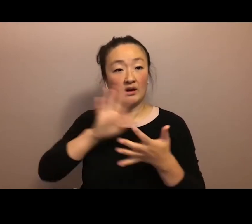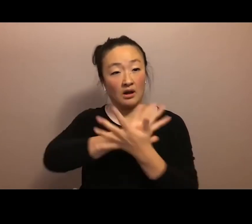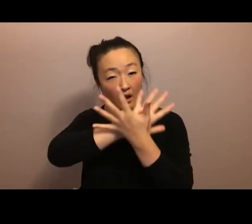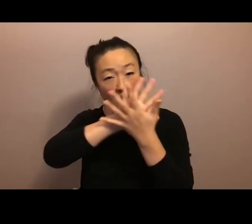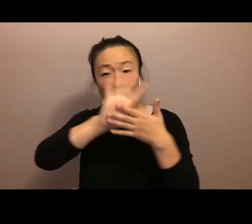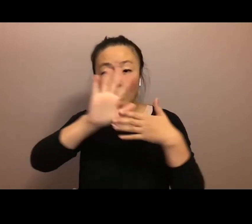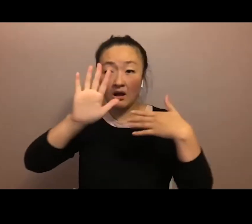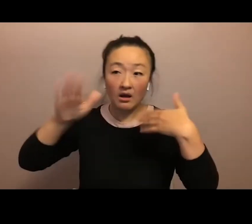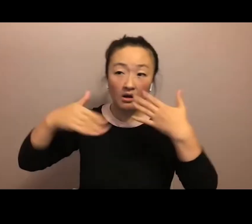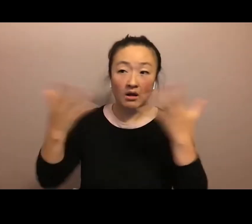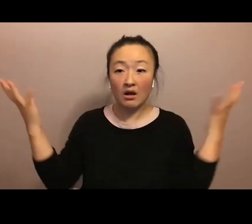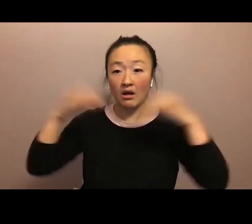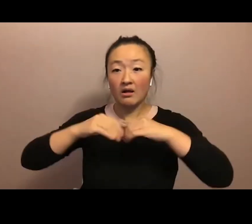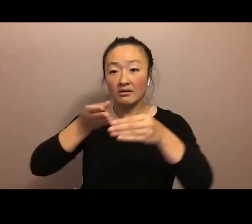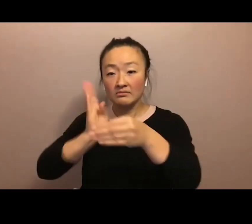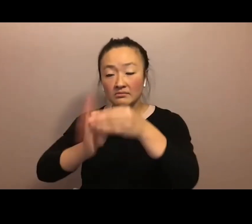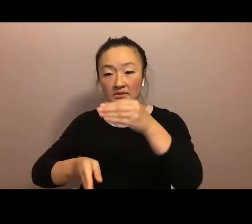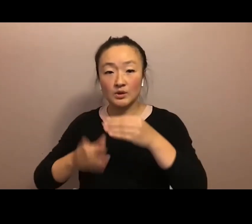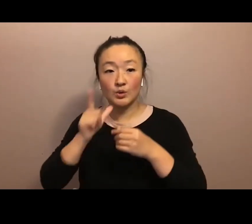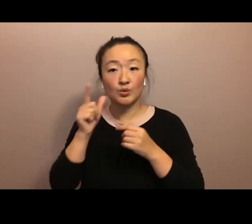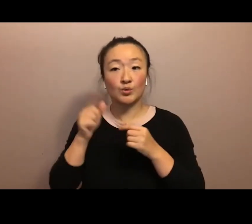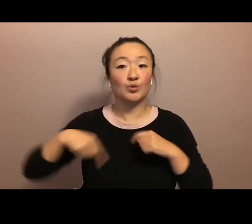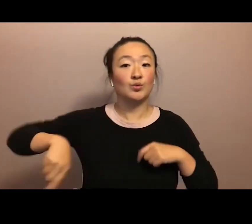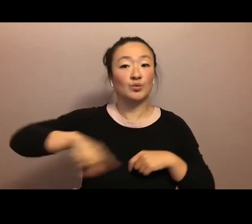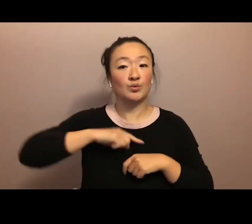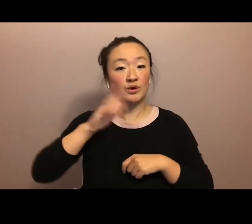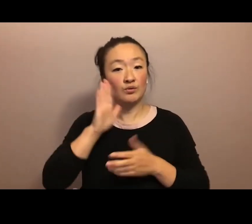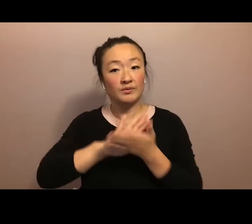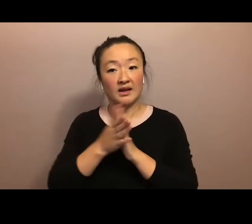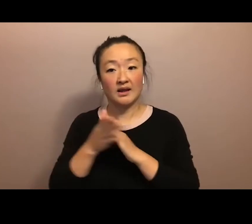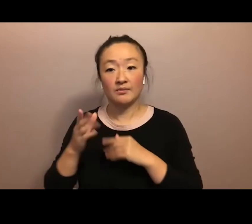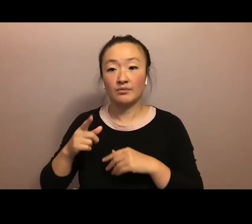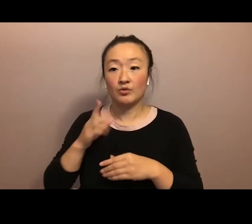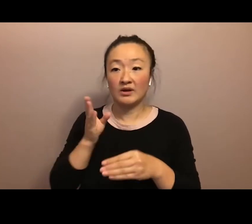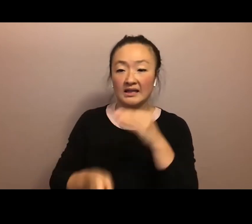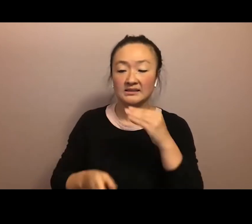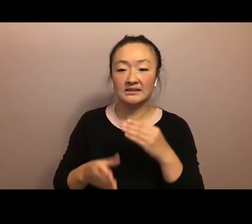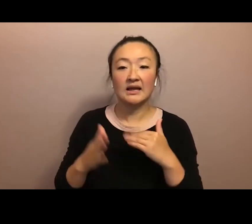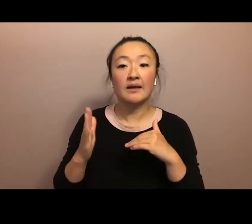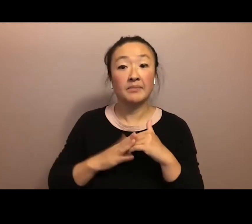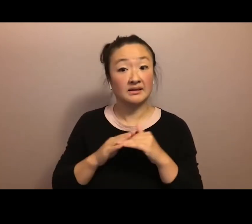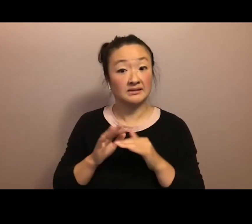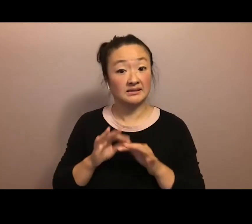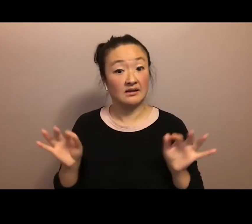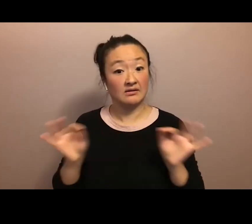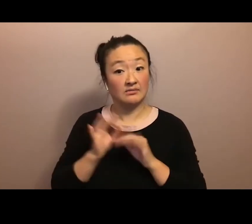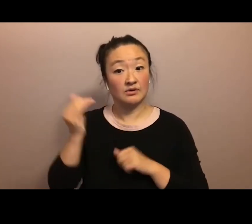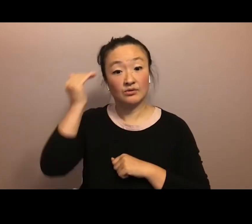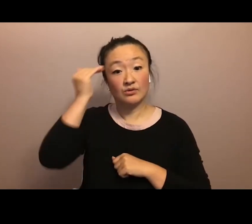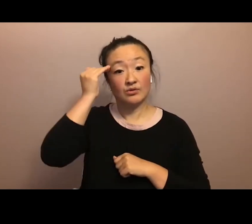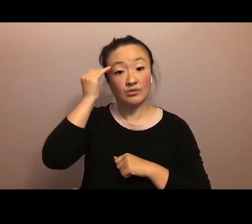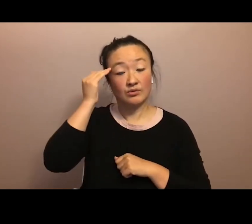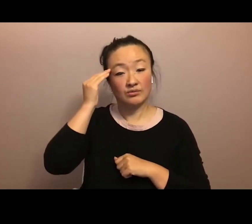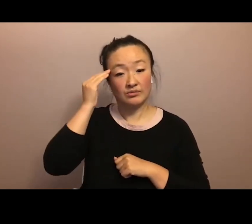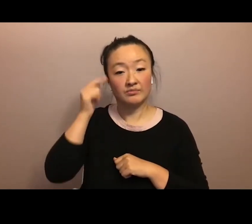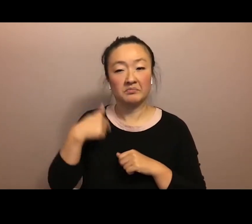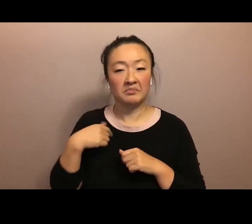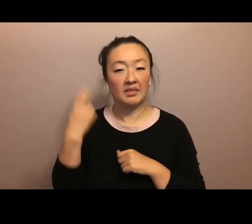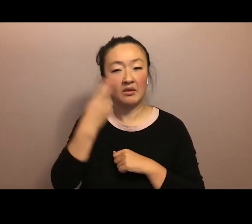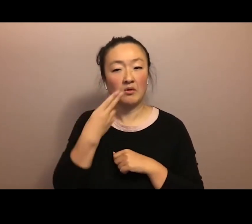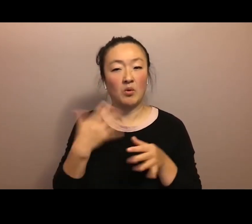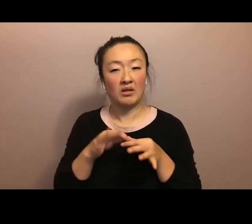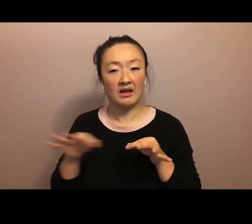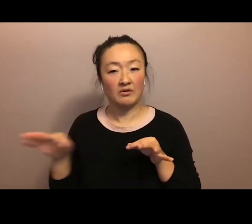who we will be when this ends, but at the very least I'll know that this aina did everything it could to feed me.